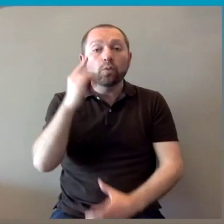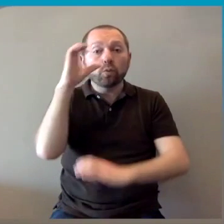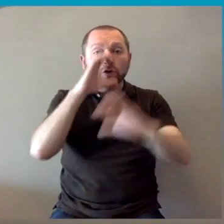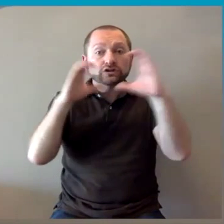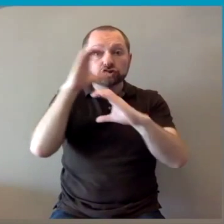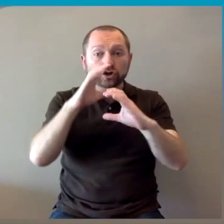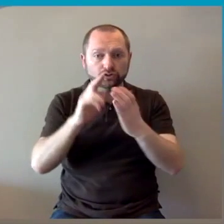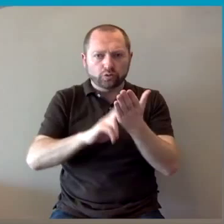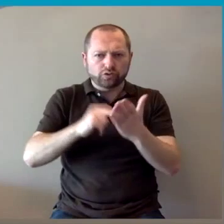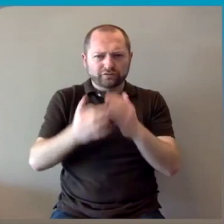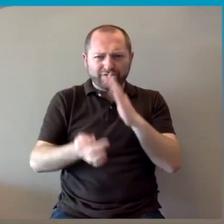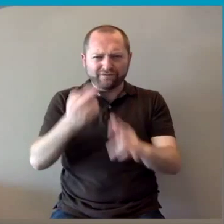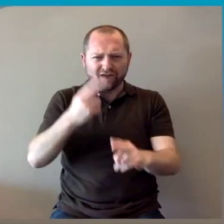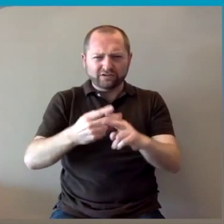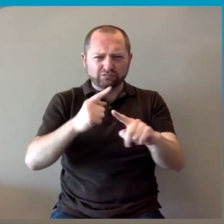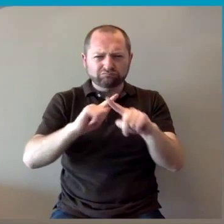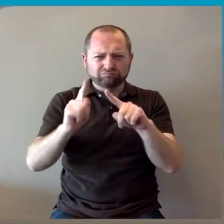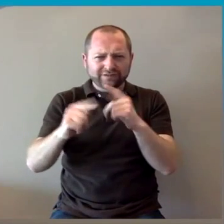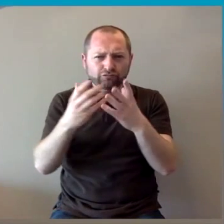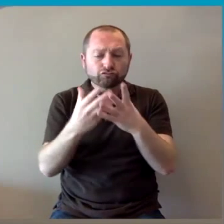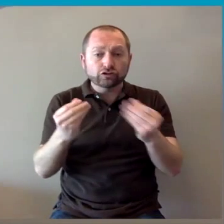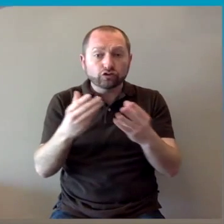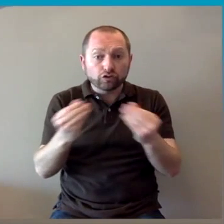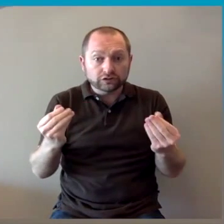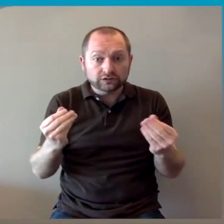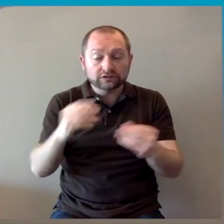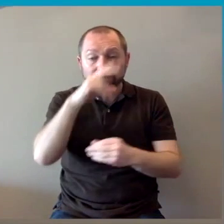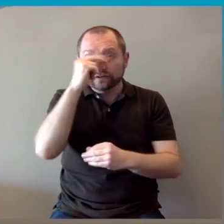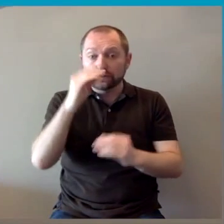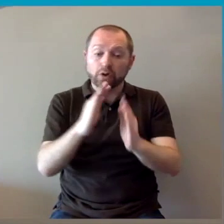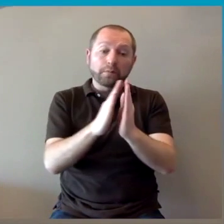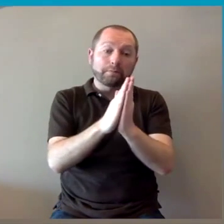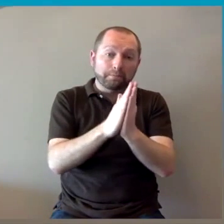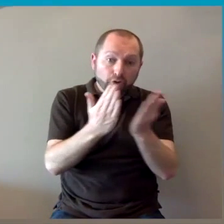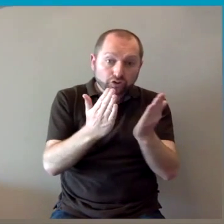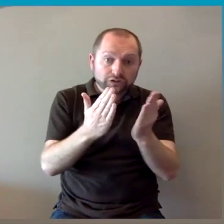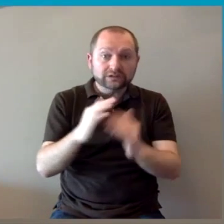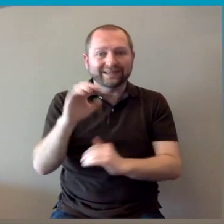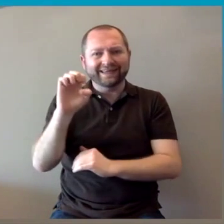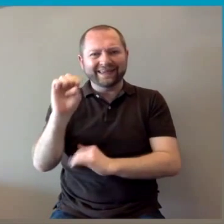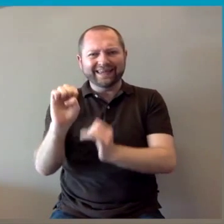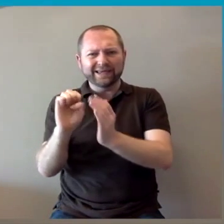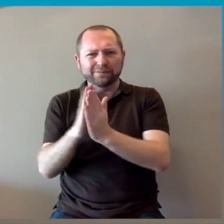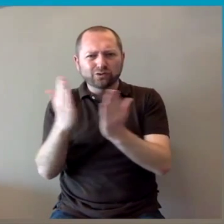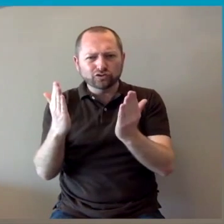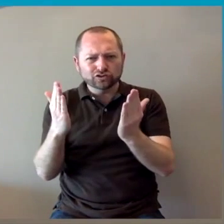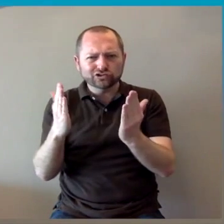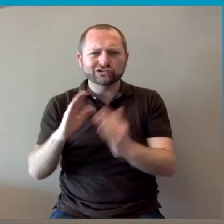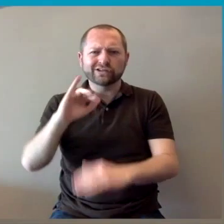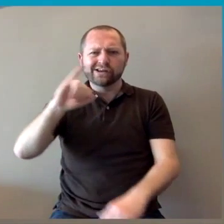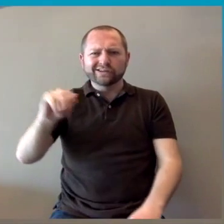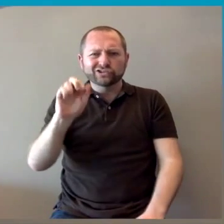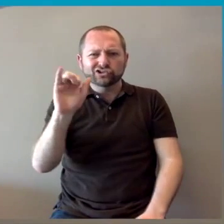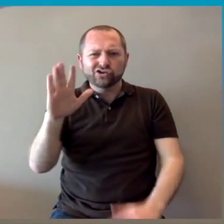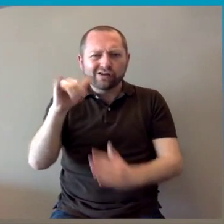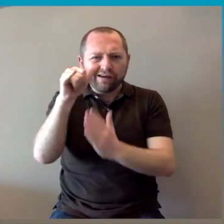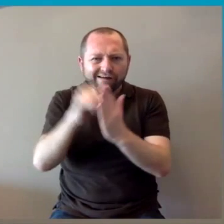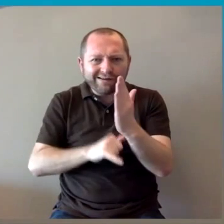OneSearch can be used to find a variety of resources including books and e-books, journal articles and newspapers and many other